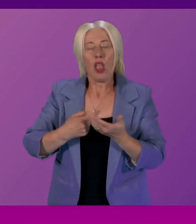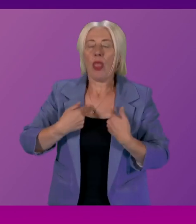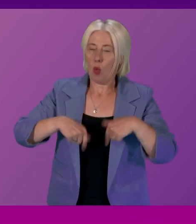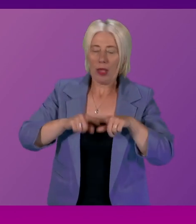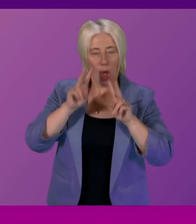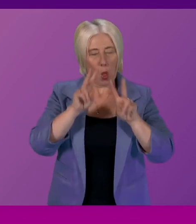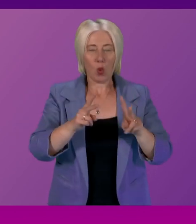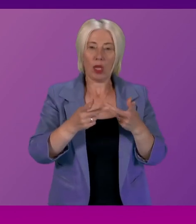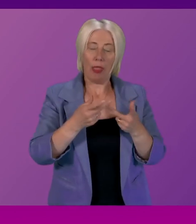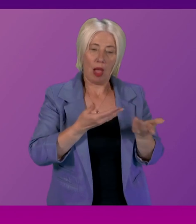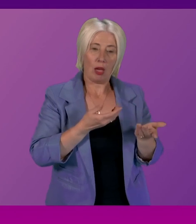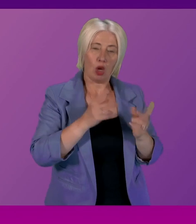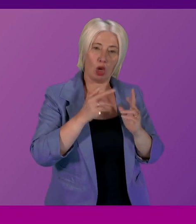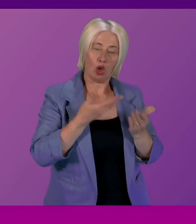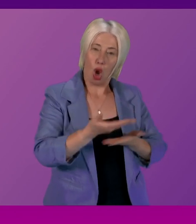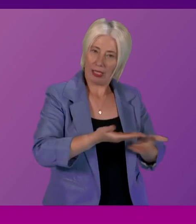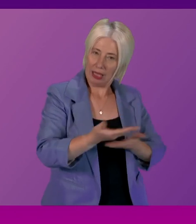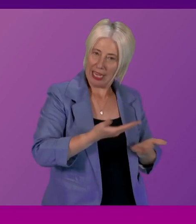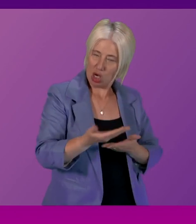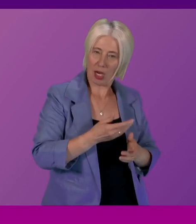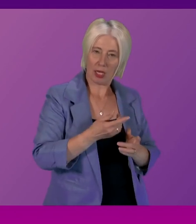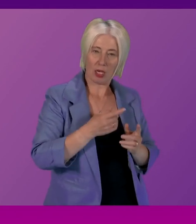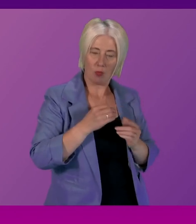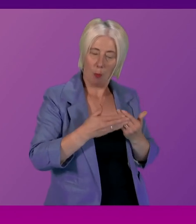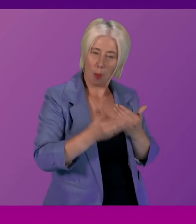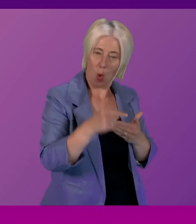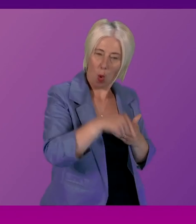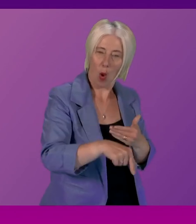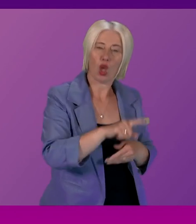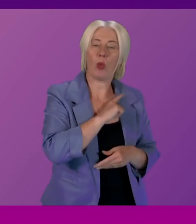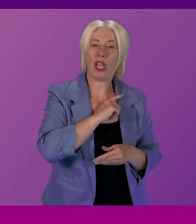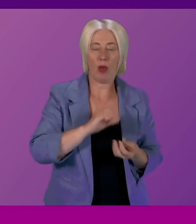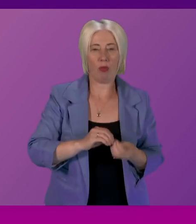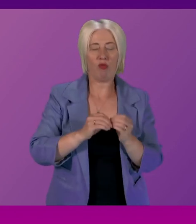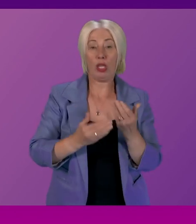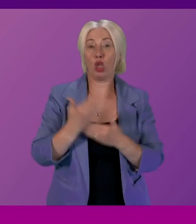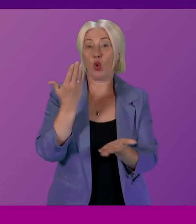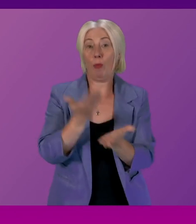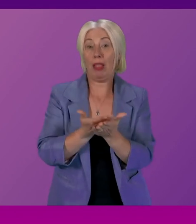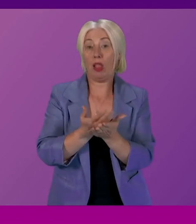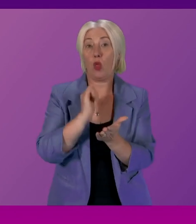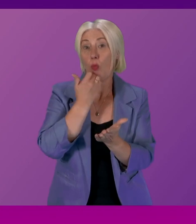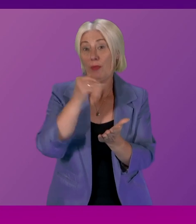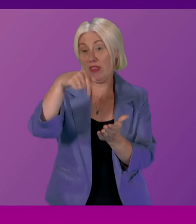and as I say we're committed to bringing forward that bill this year this year this year